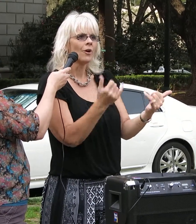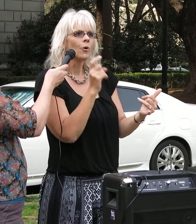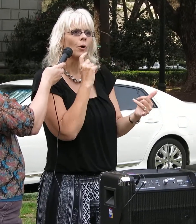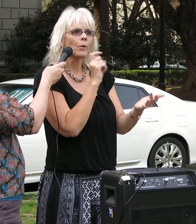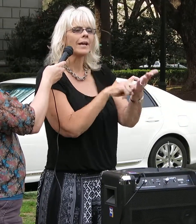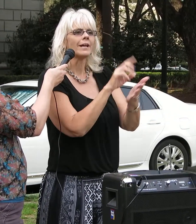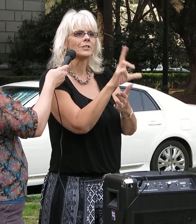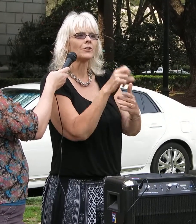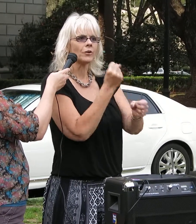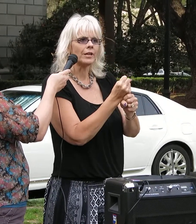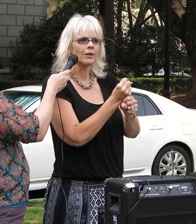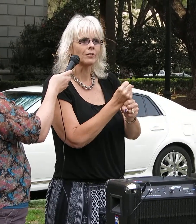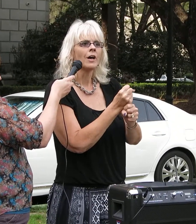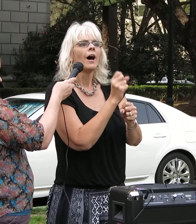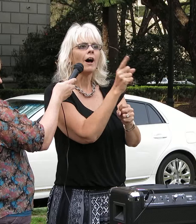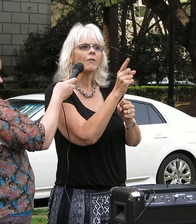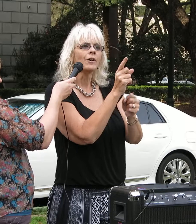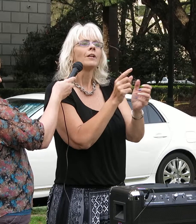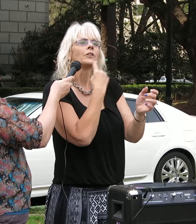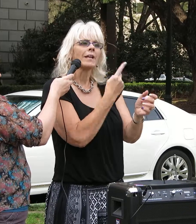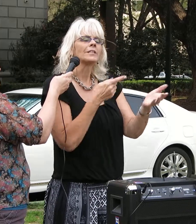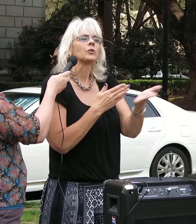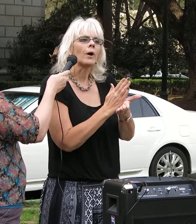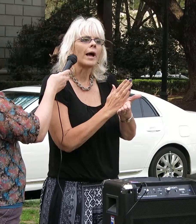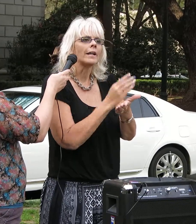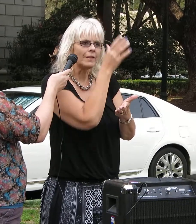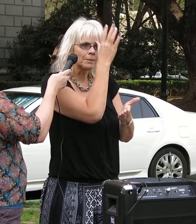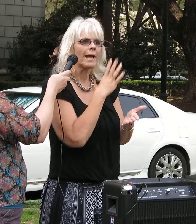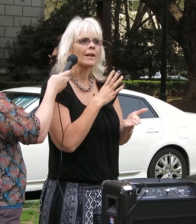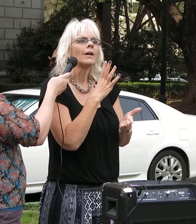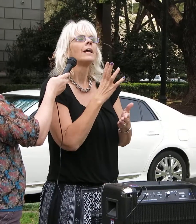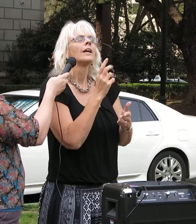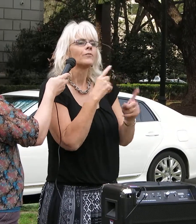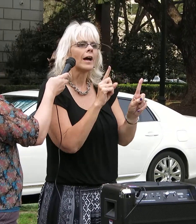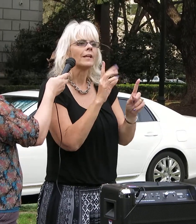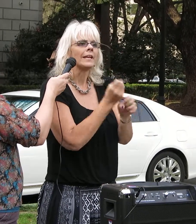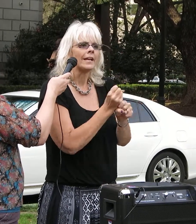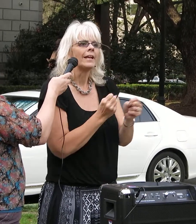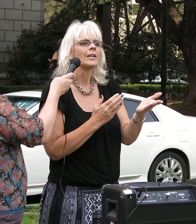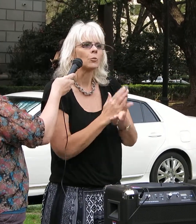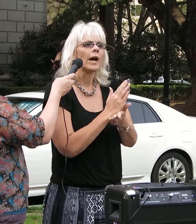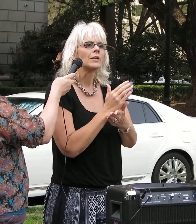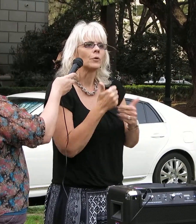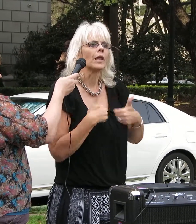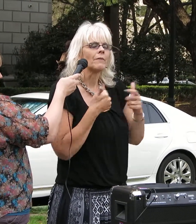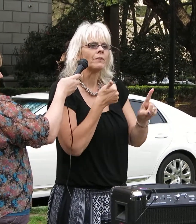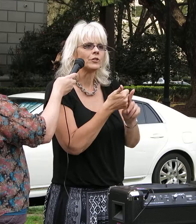we're recognizing 30 years of saying this is a right, and this man is finally getting his right to a life of his